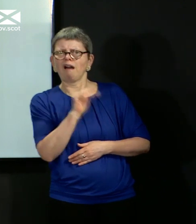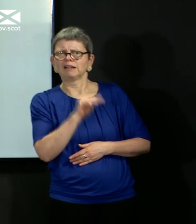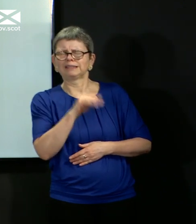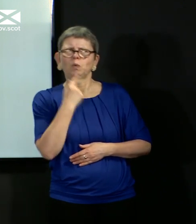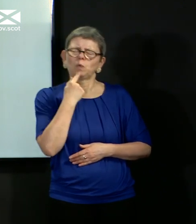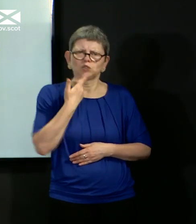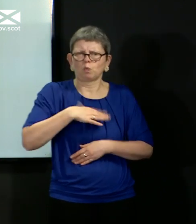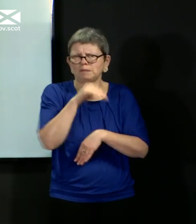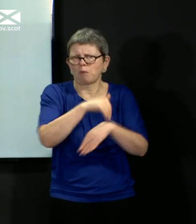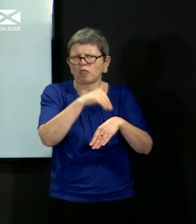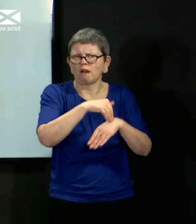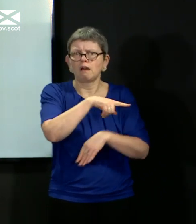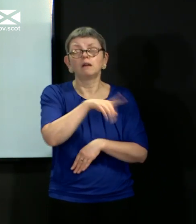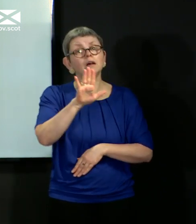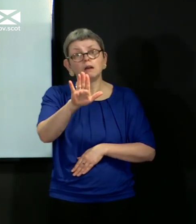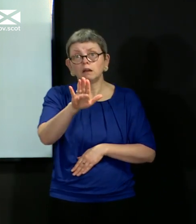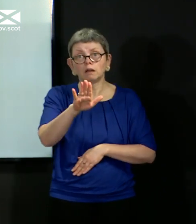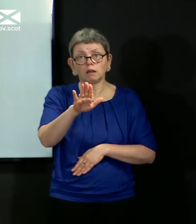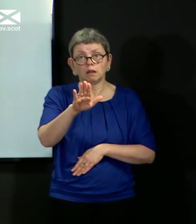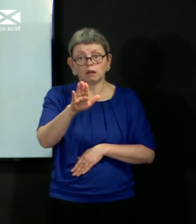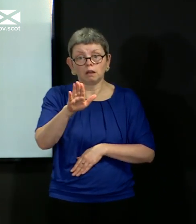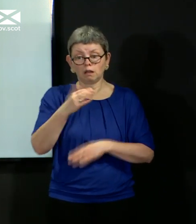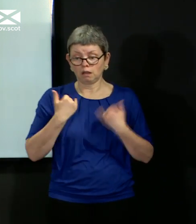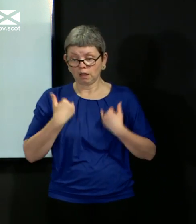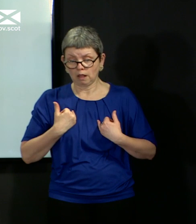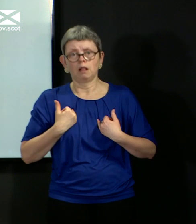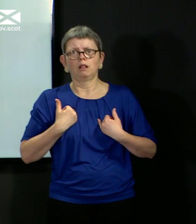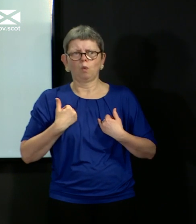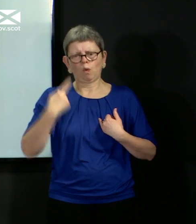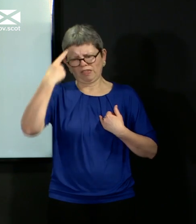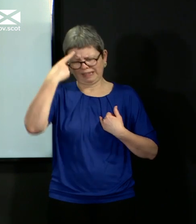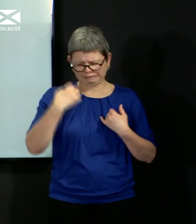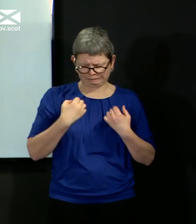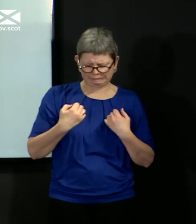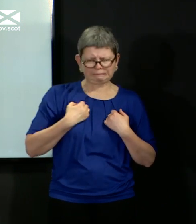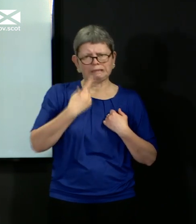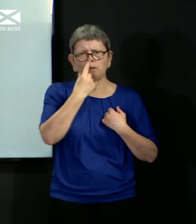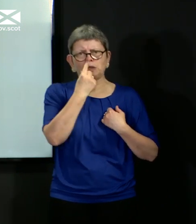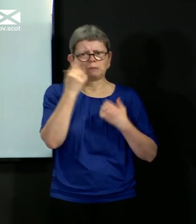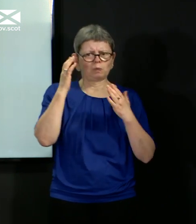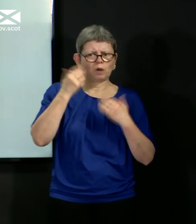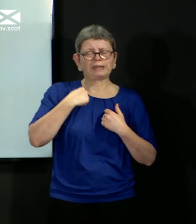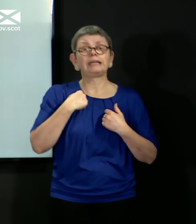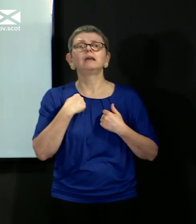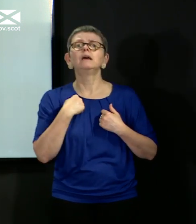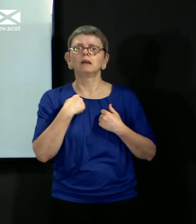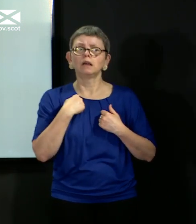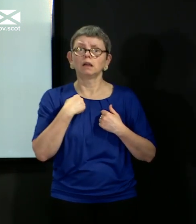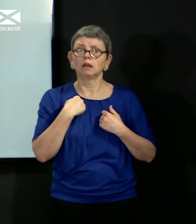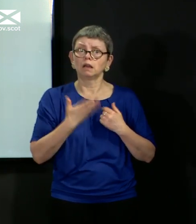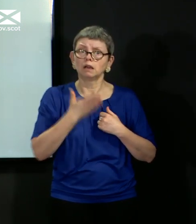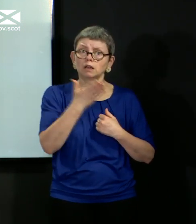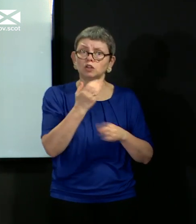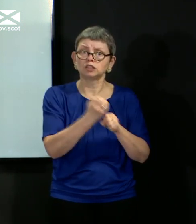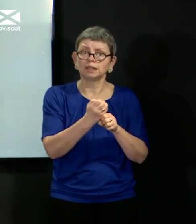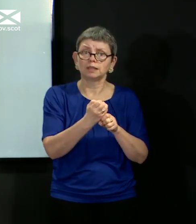anyone. You are doing what we want you to do, which is where you've got a health issue or a concern and you would normally go to your